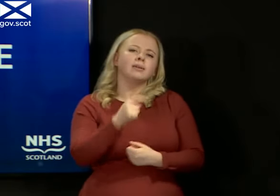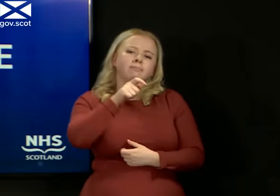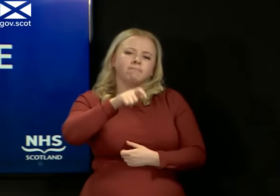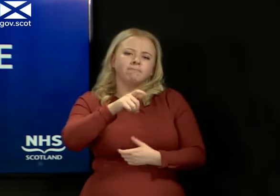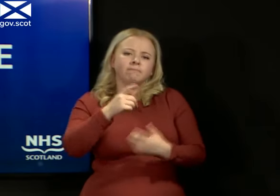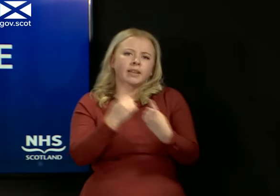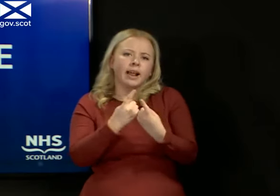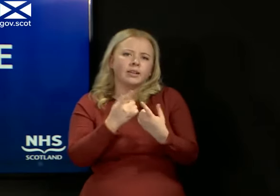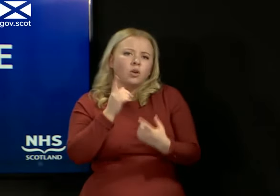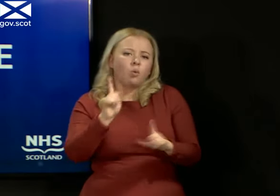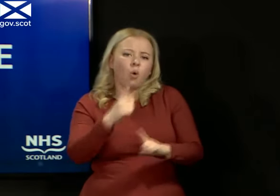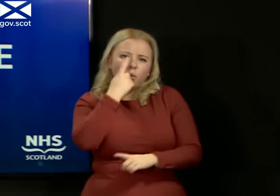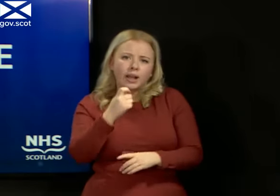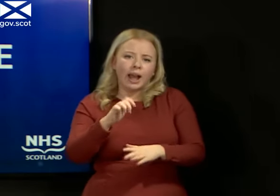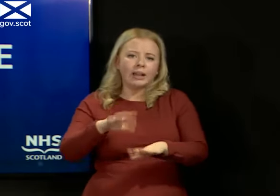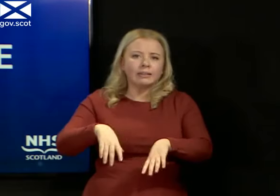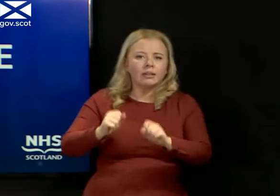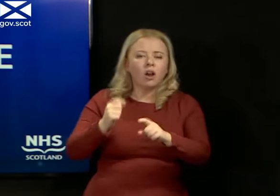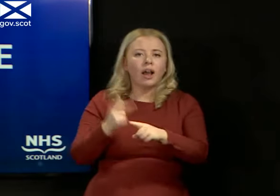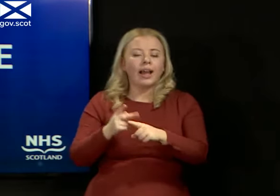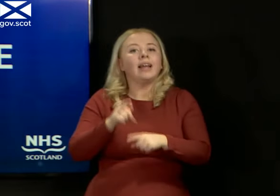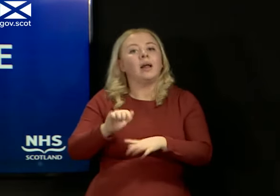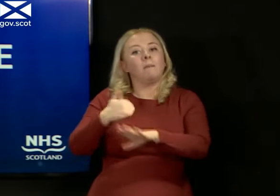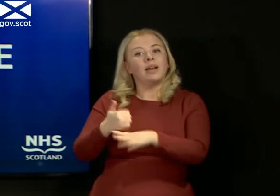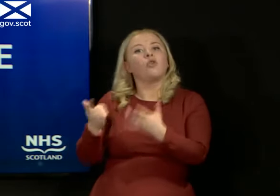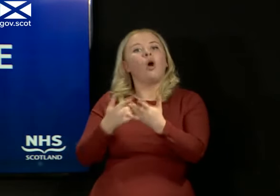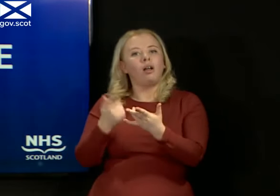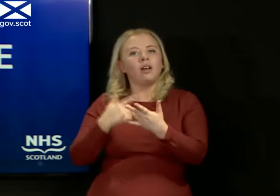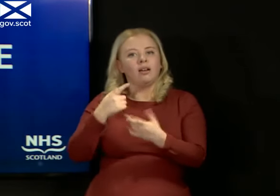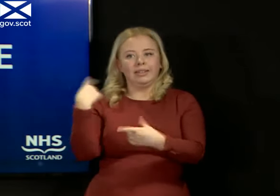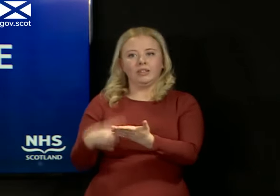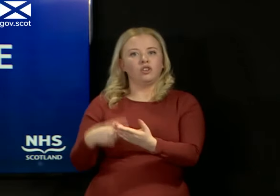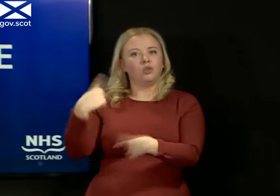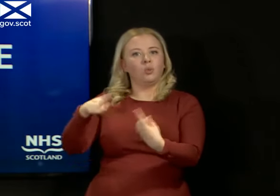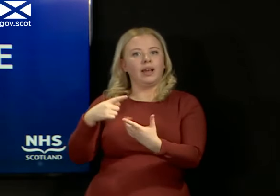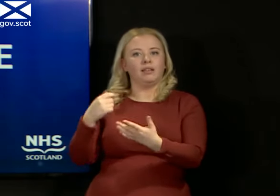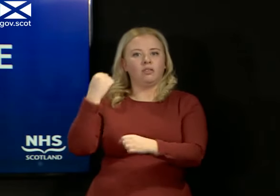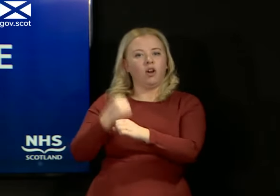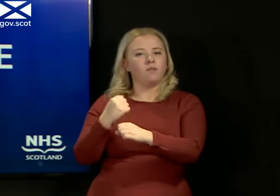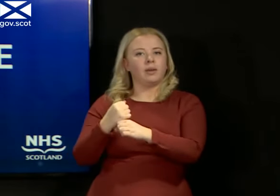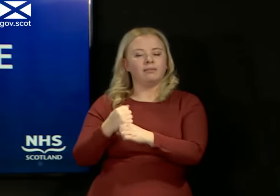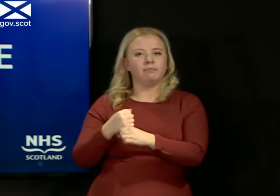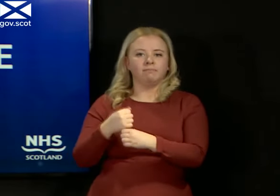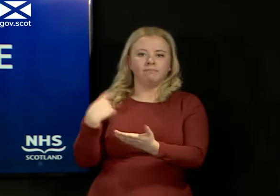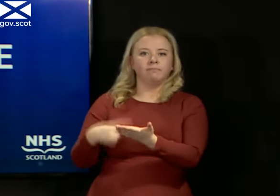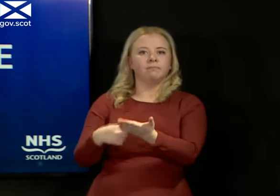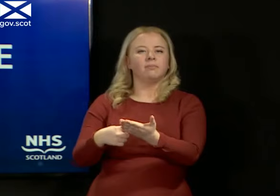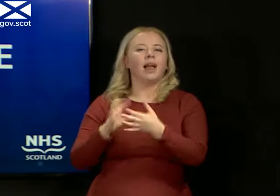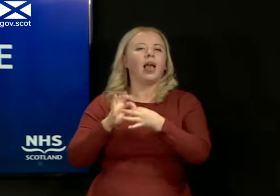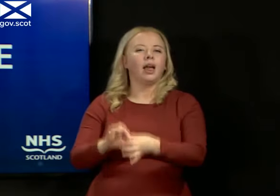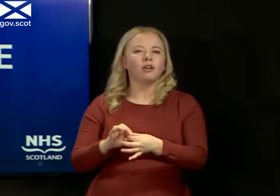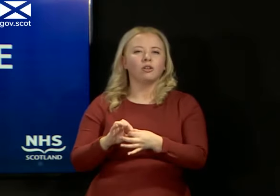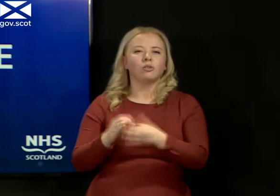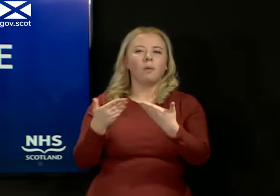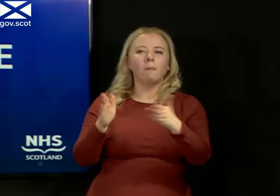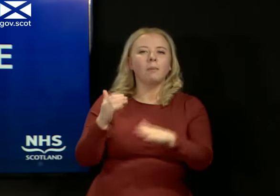restart that is based on other decisions that we will take as a government around issues, for example, of public transport and